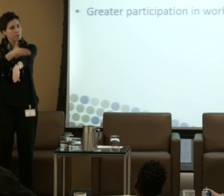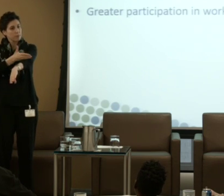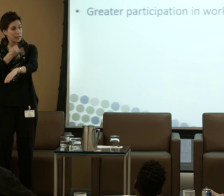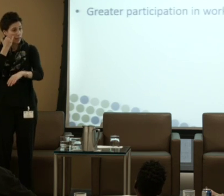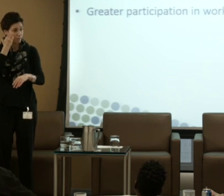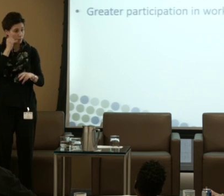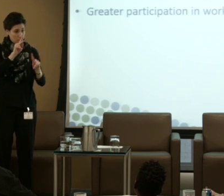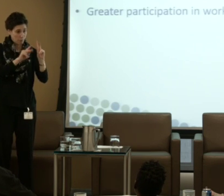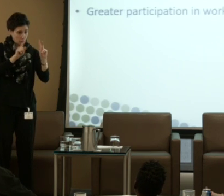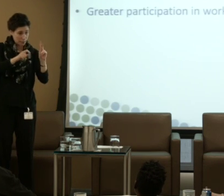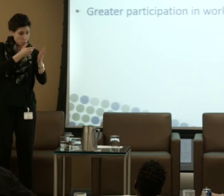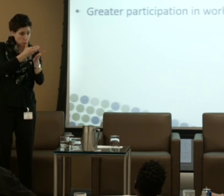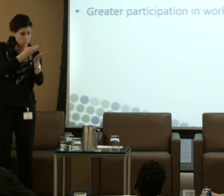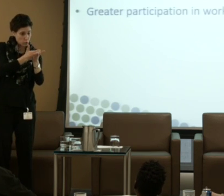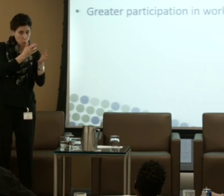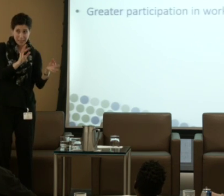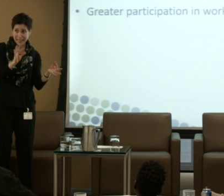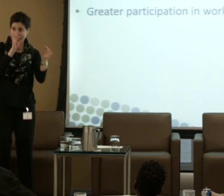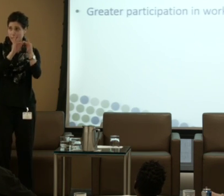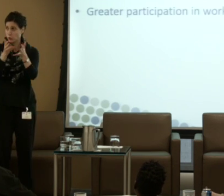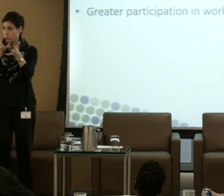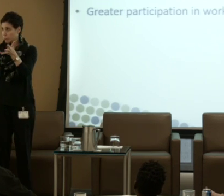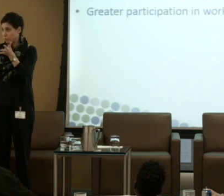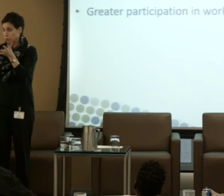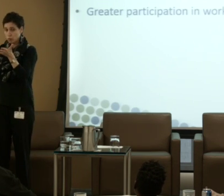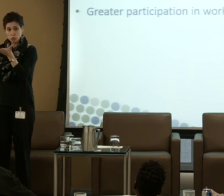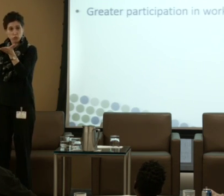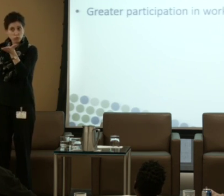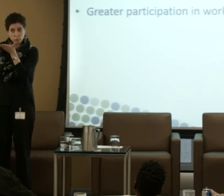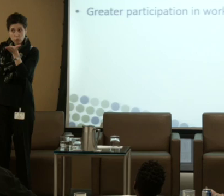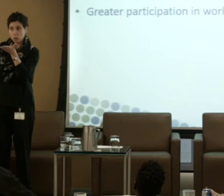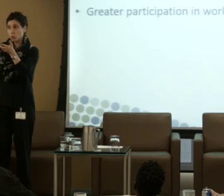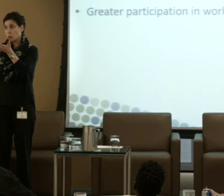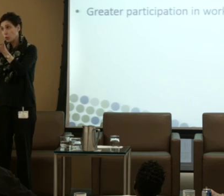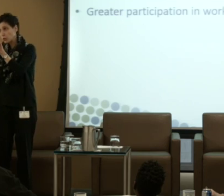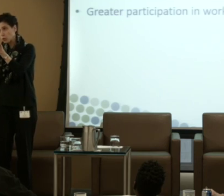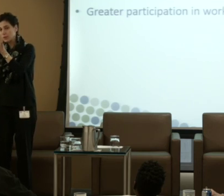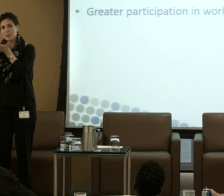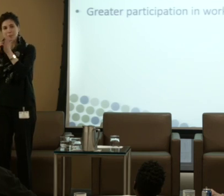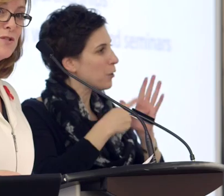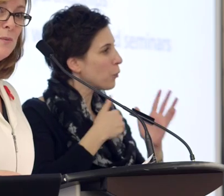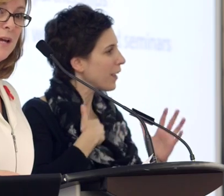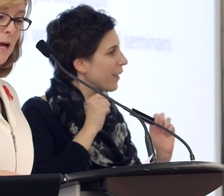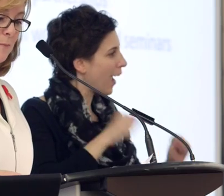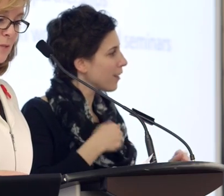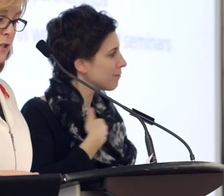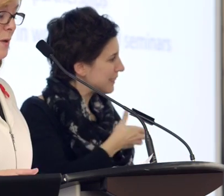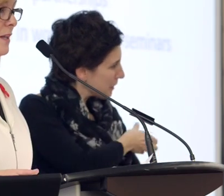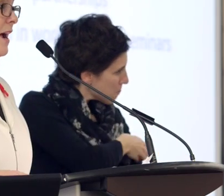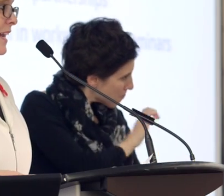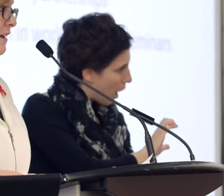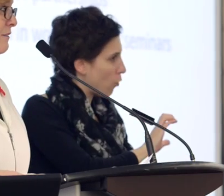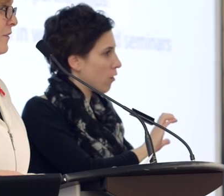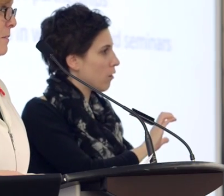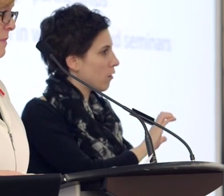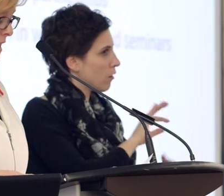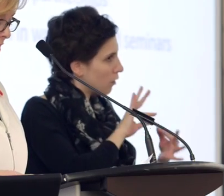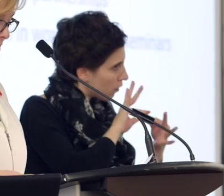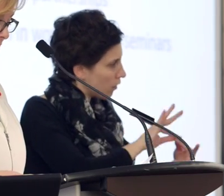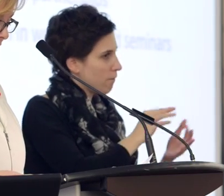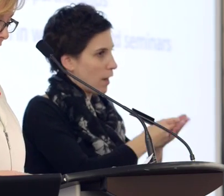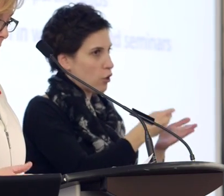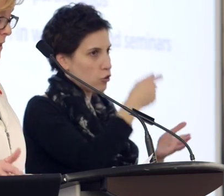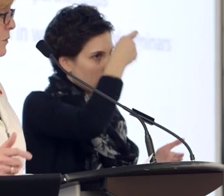the closer we'll come to our goal of empowering people through financial literacy, the closer we come to aligning for